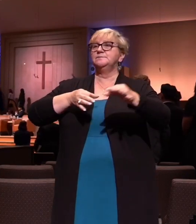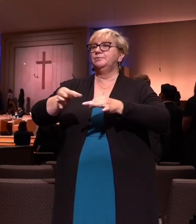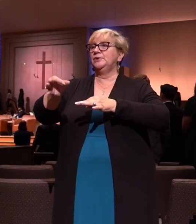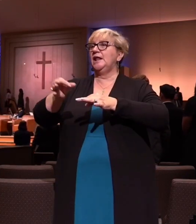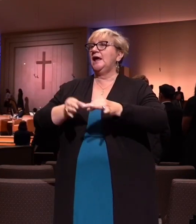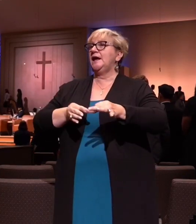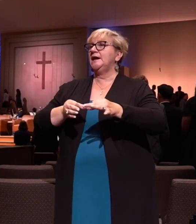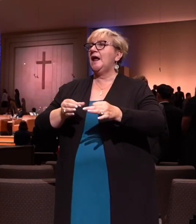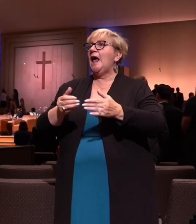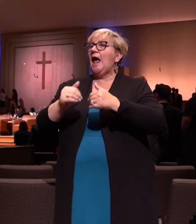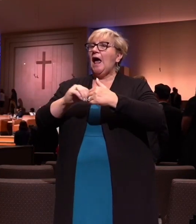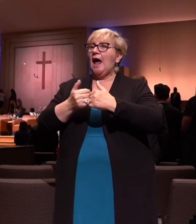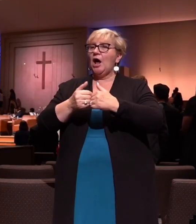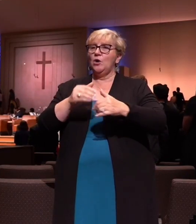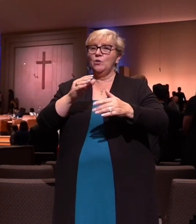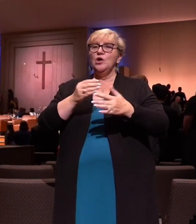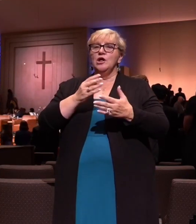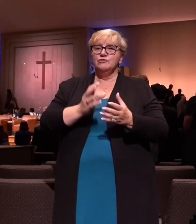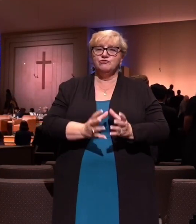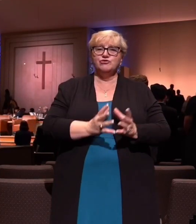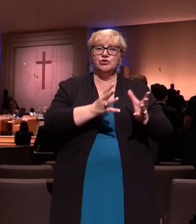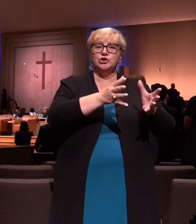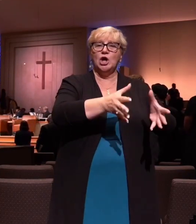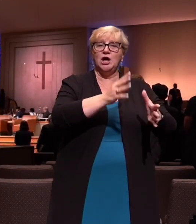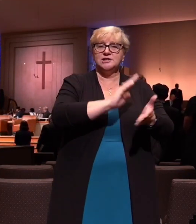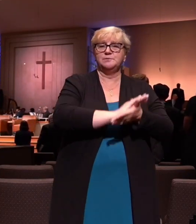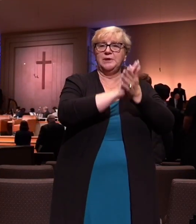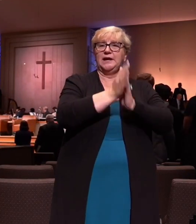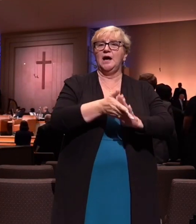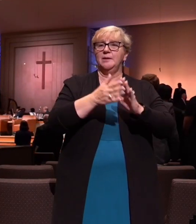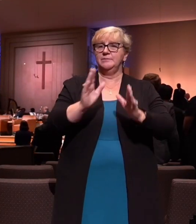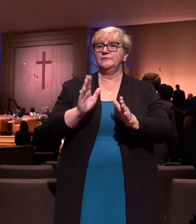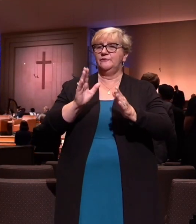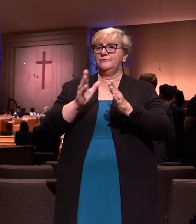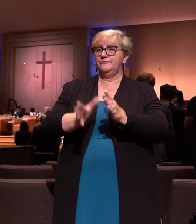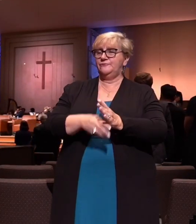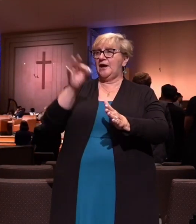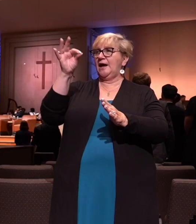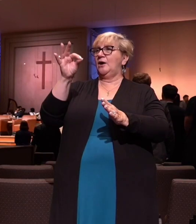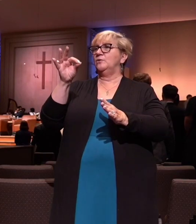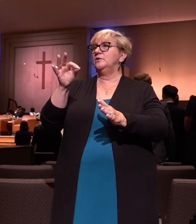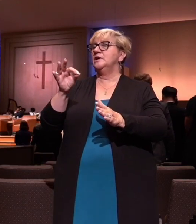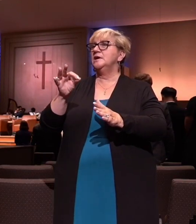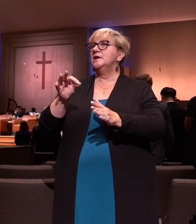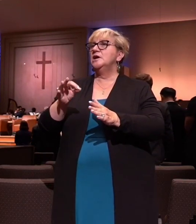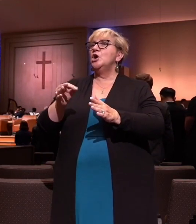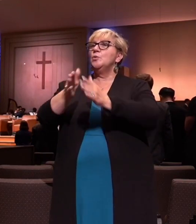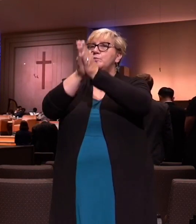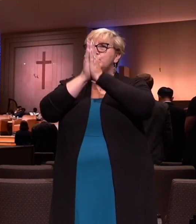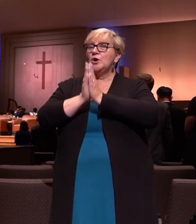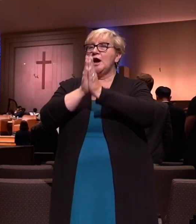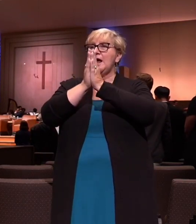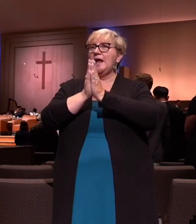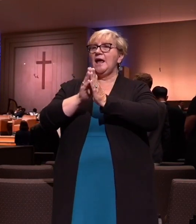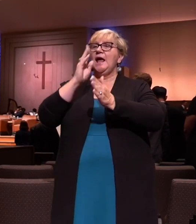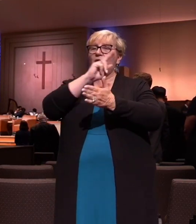Brethren, pray and holy manna, we'll be showered all